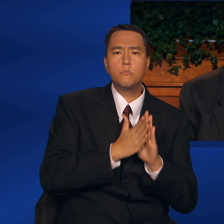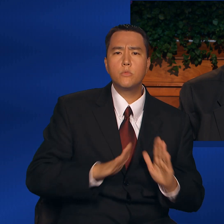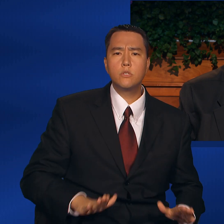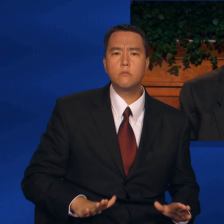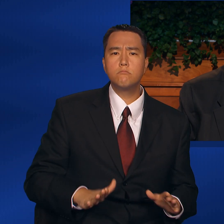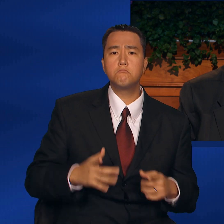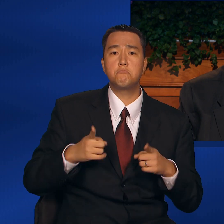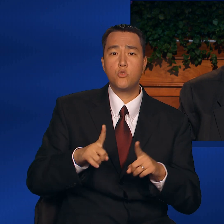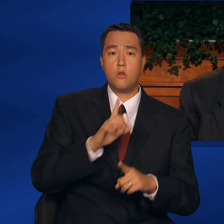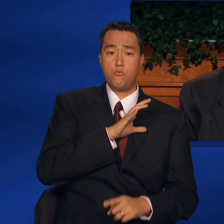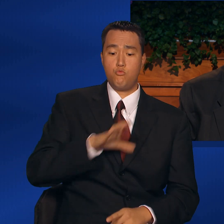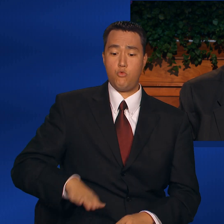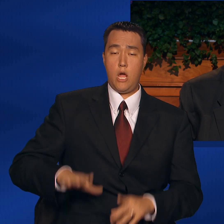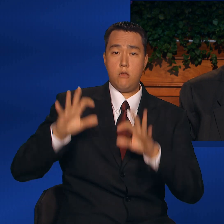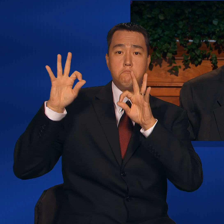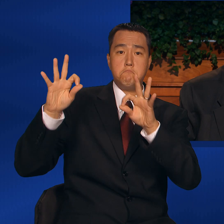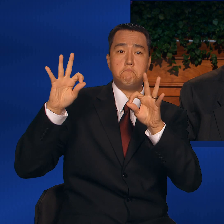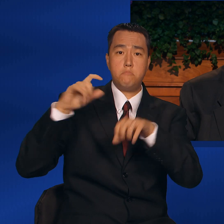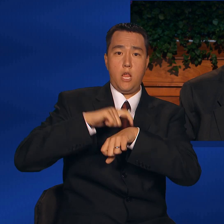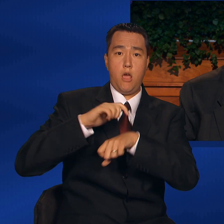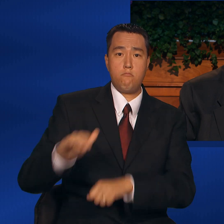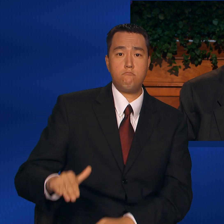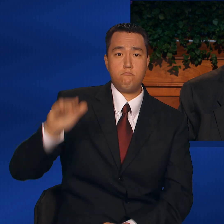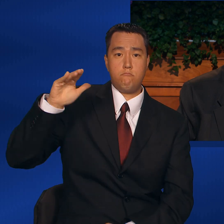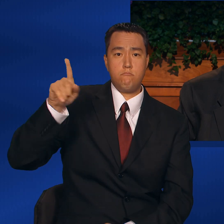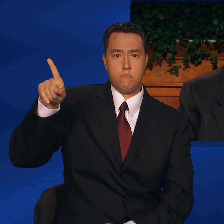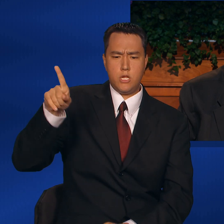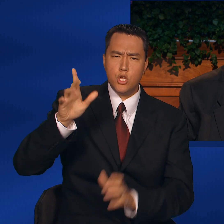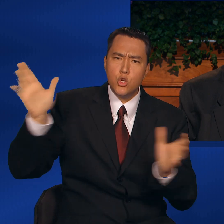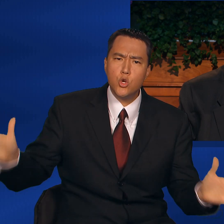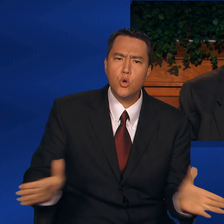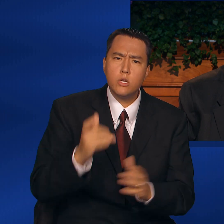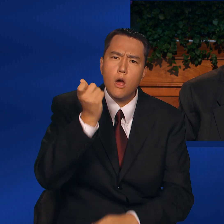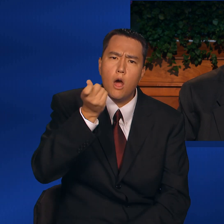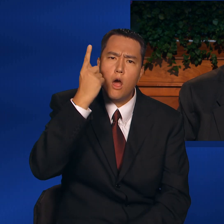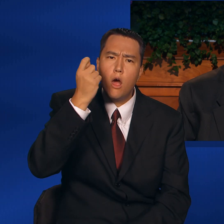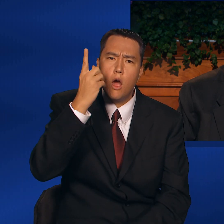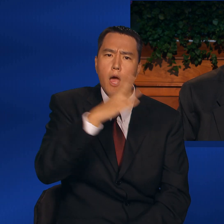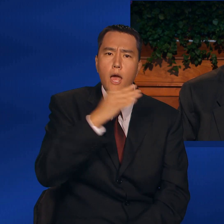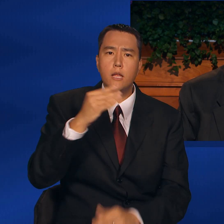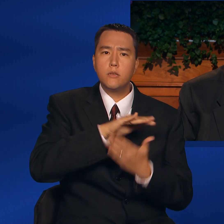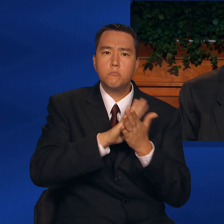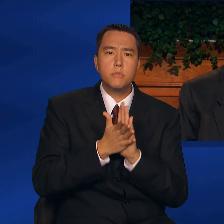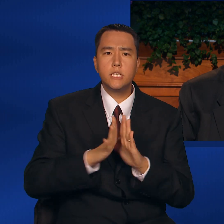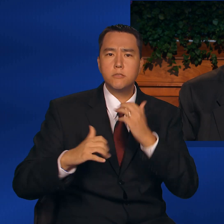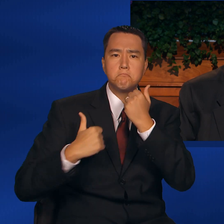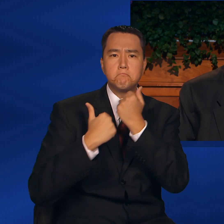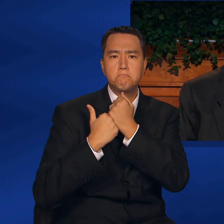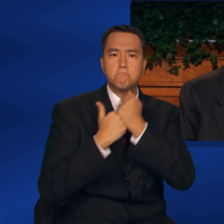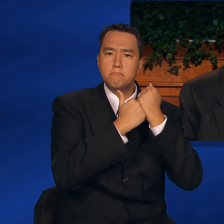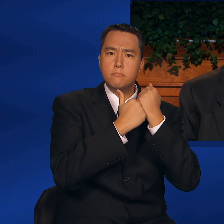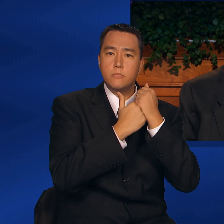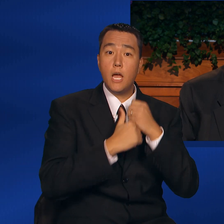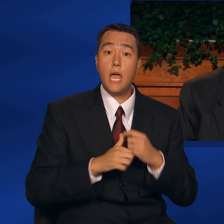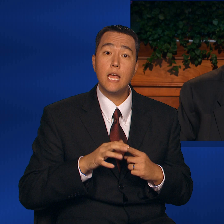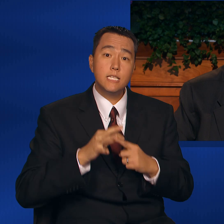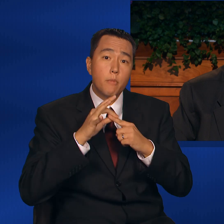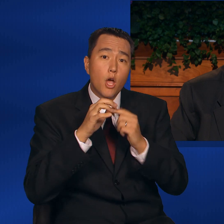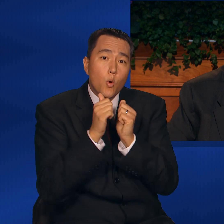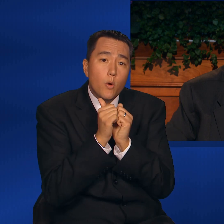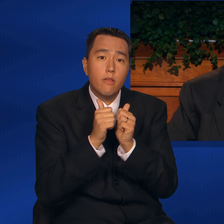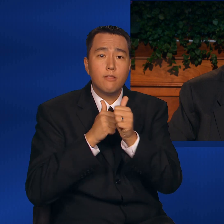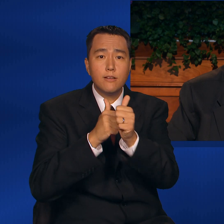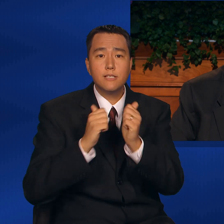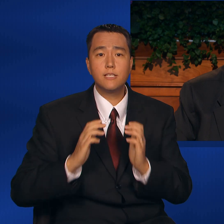His ministry, He urged understanding and promoted peace. especially among His disciples.